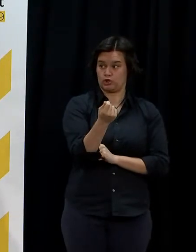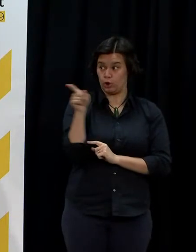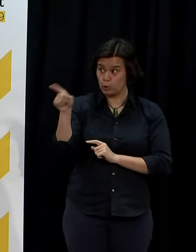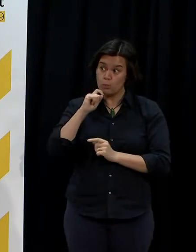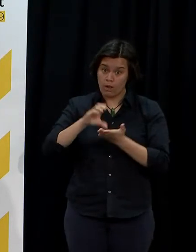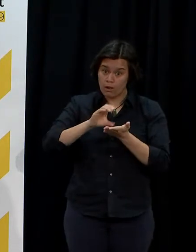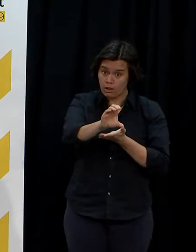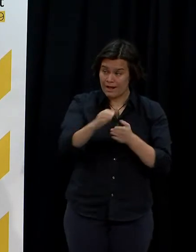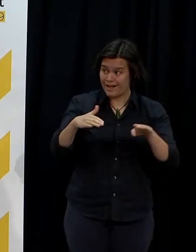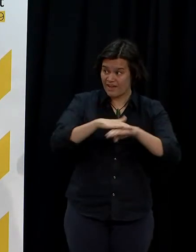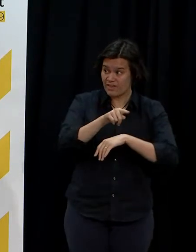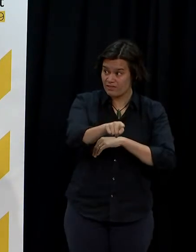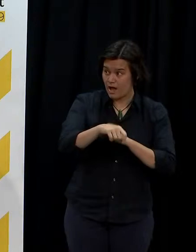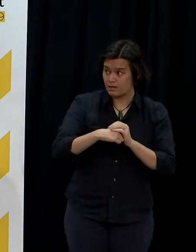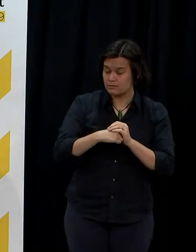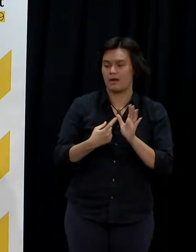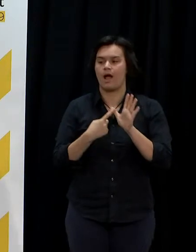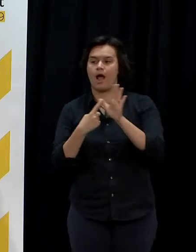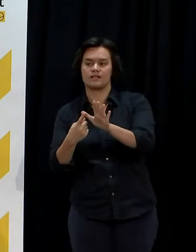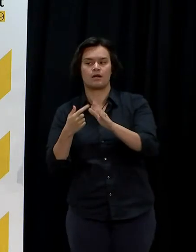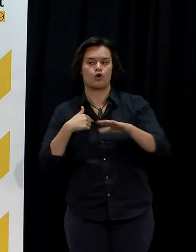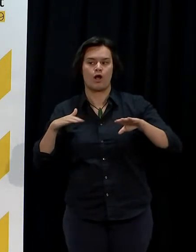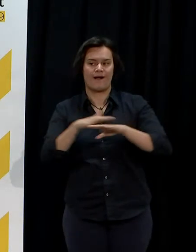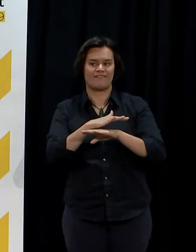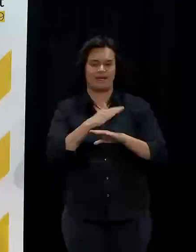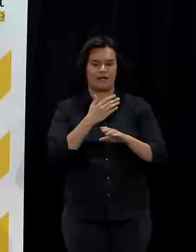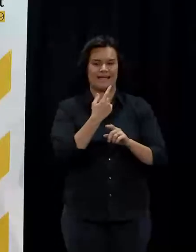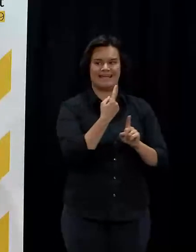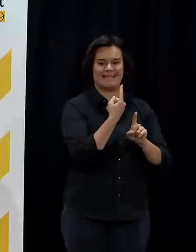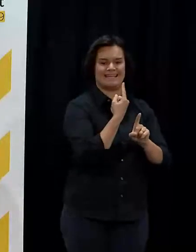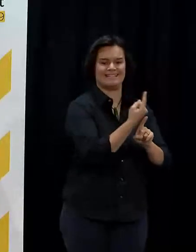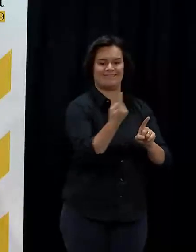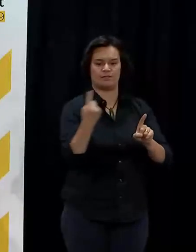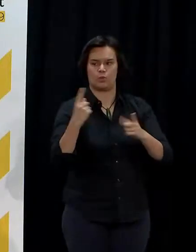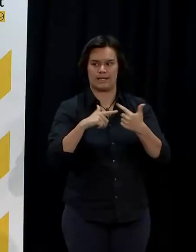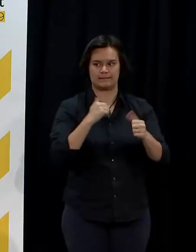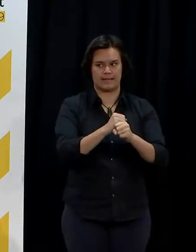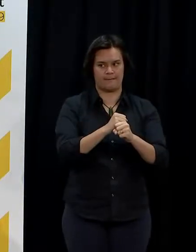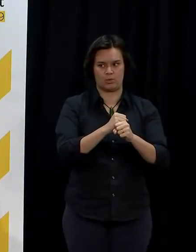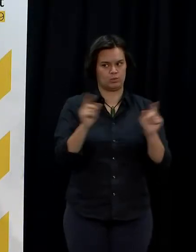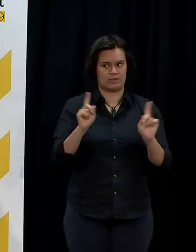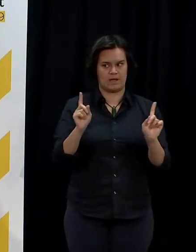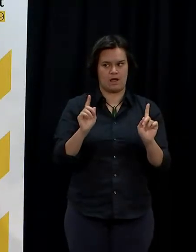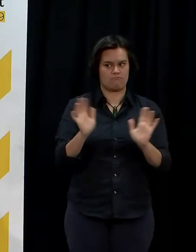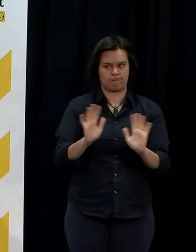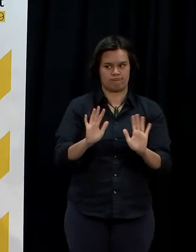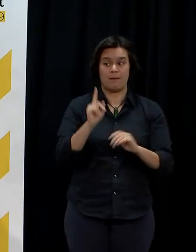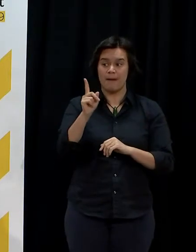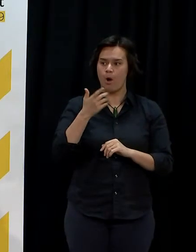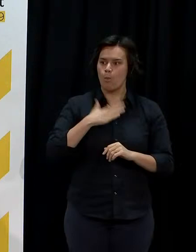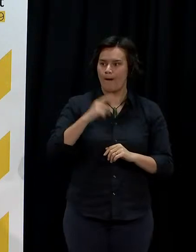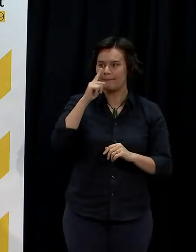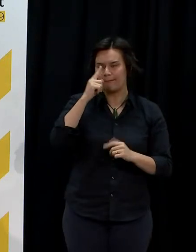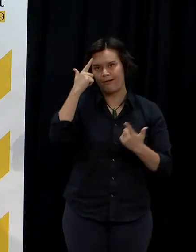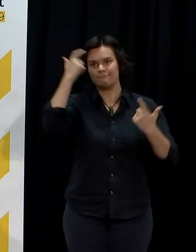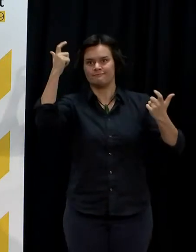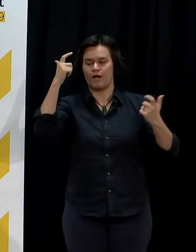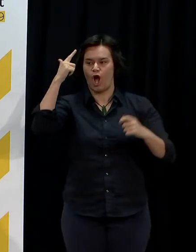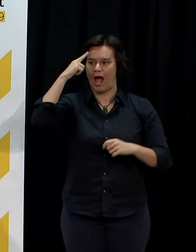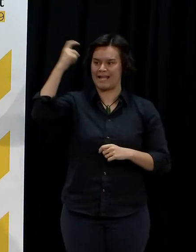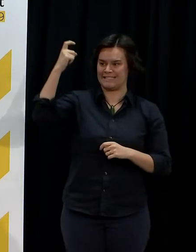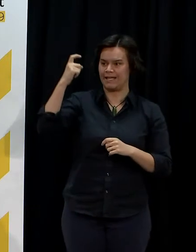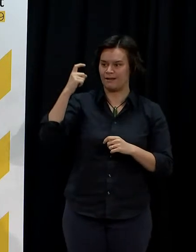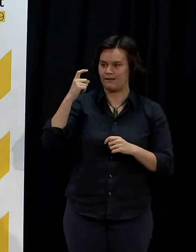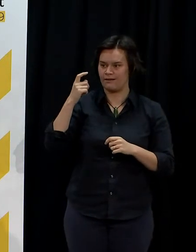to speak to individual initiatives here. What I am saying is that we want innovation. We want providers to be able